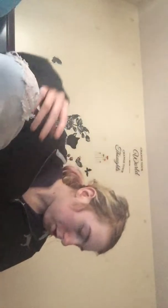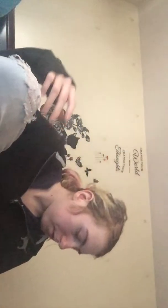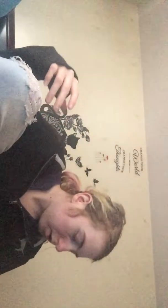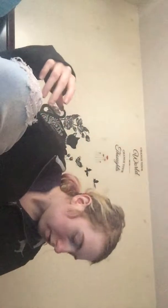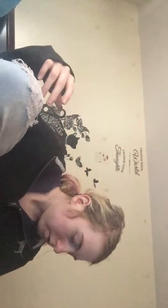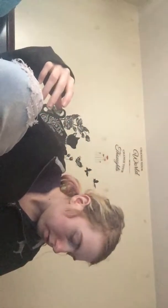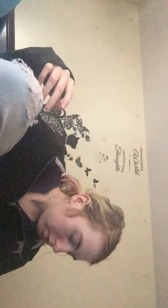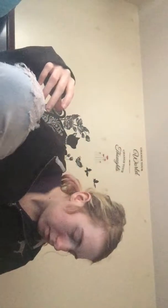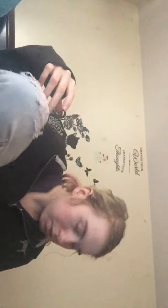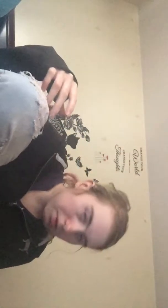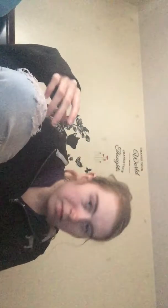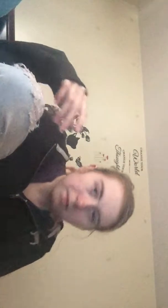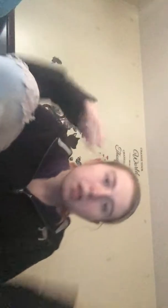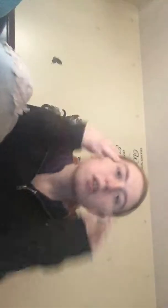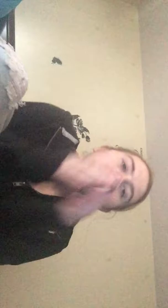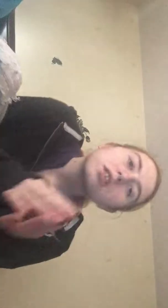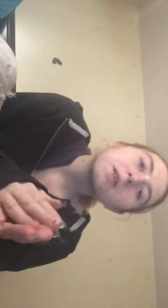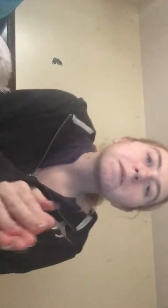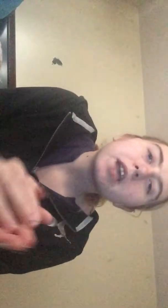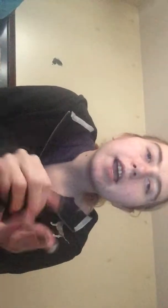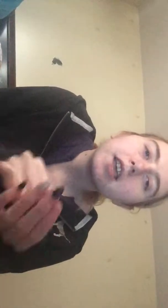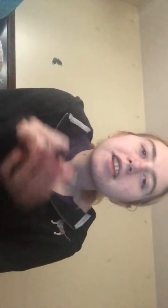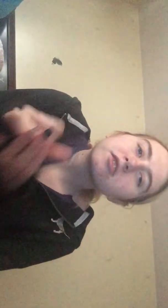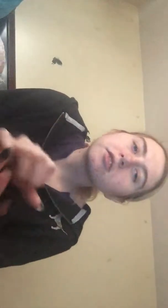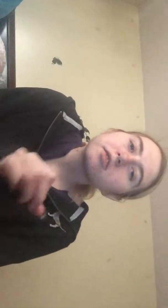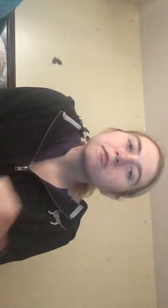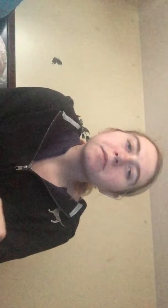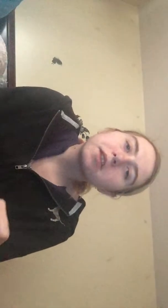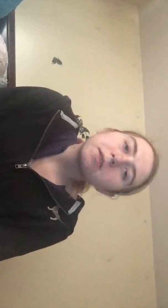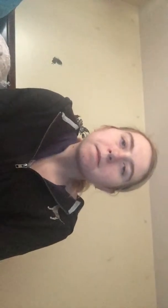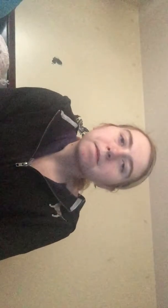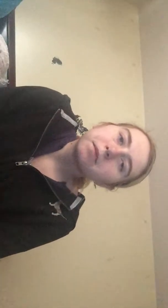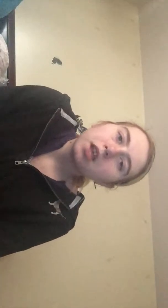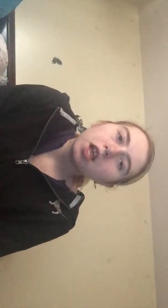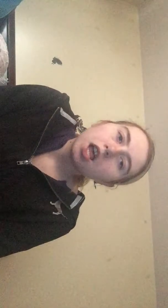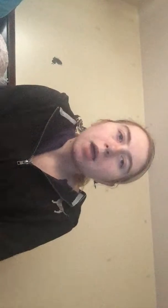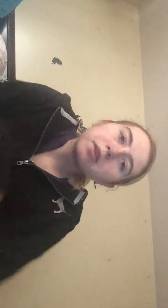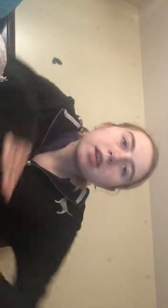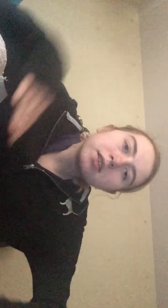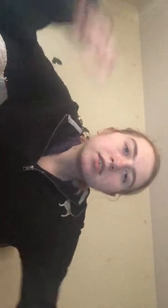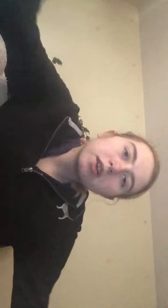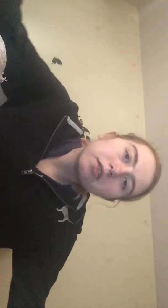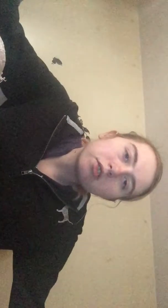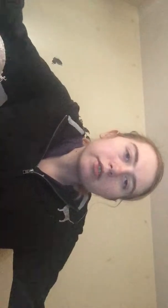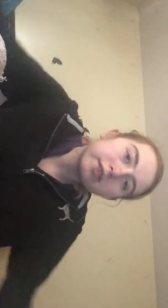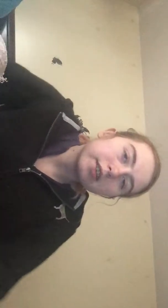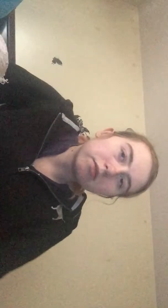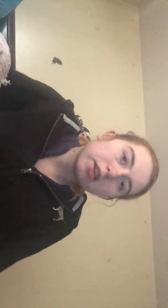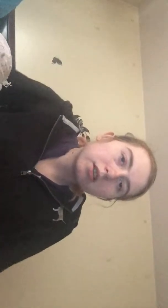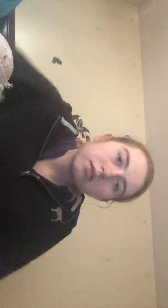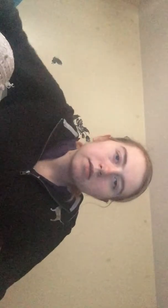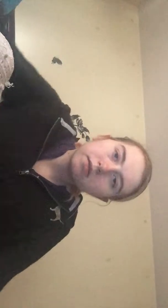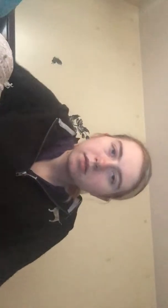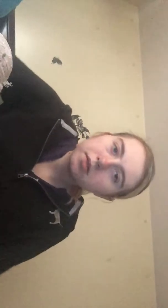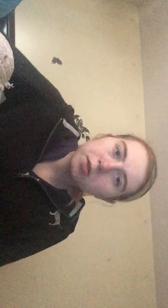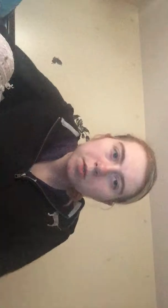coffee but yeah I hate that doll too and then I'm gonna get into other dolls I don't like too